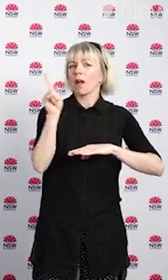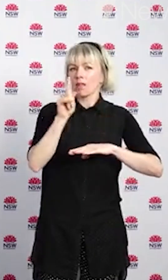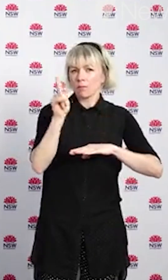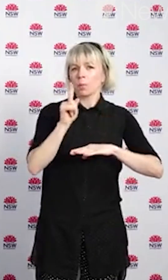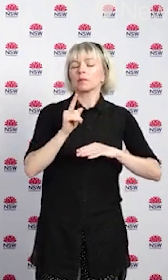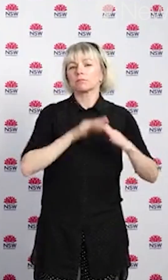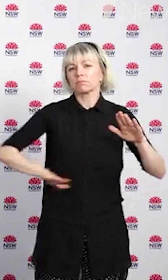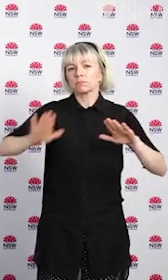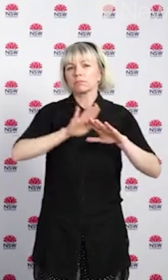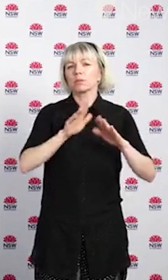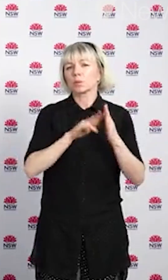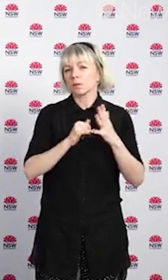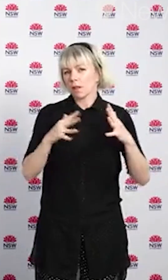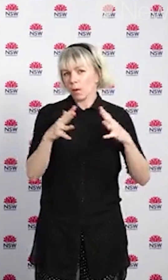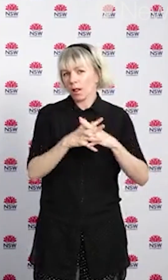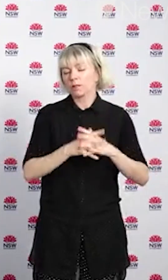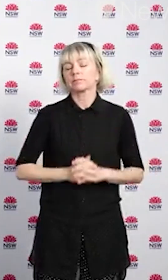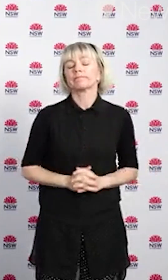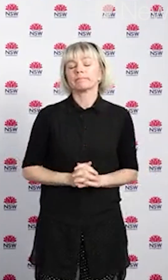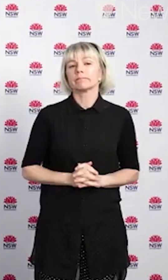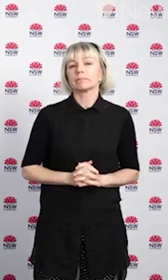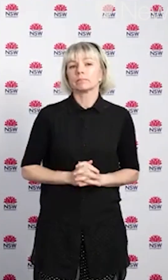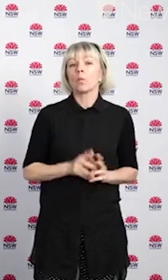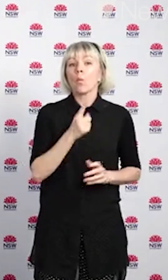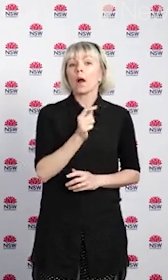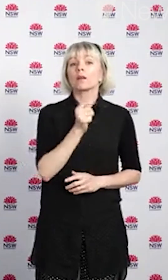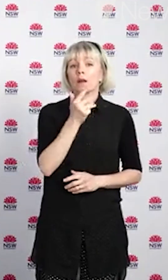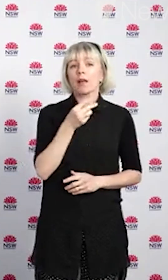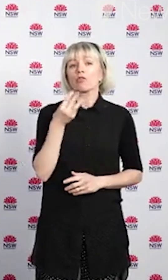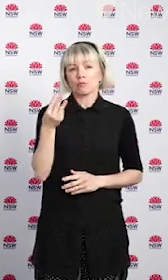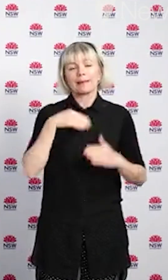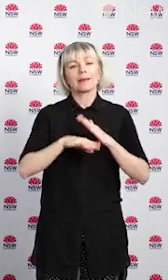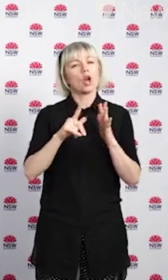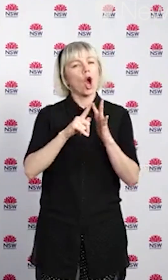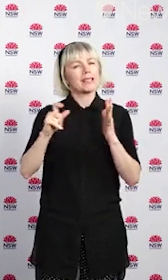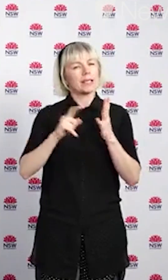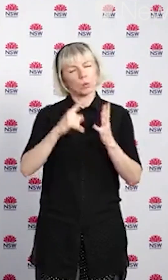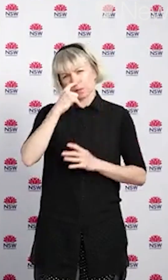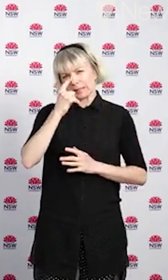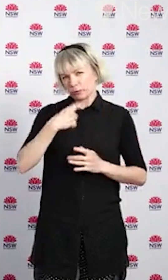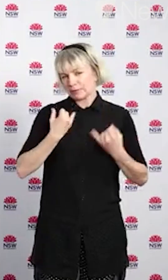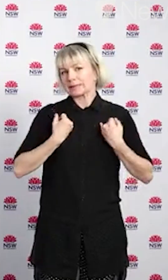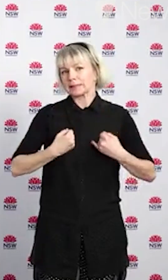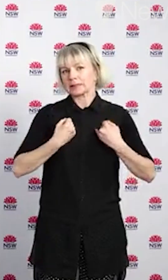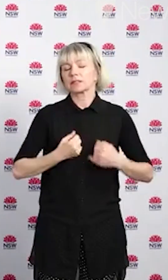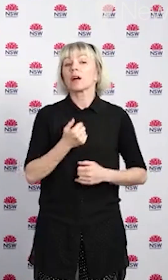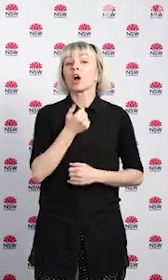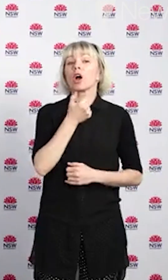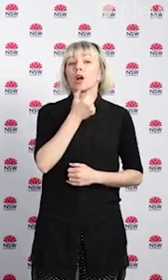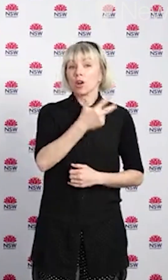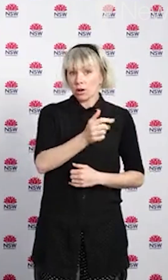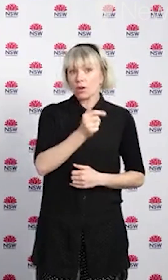New South Wales hospitals with COVID including 193 in intensive care and 97 of whom require ventilation.